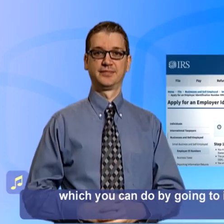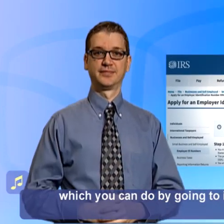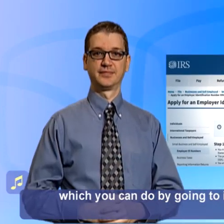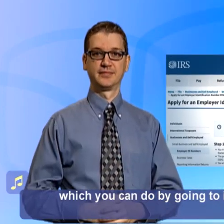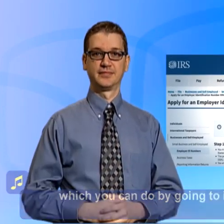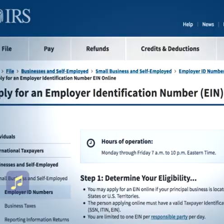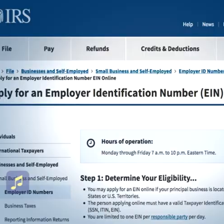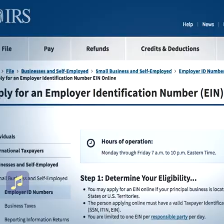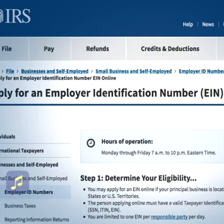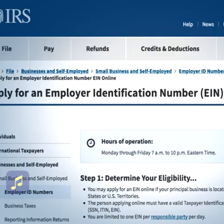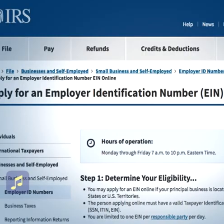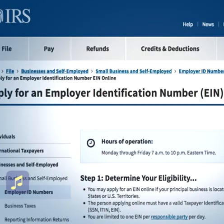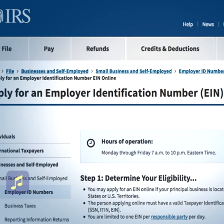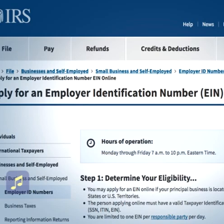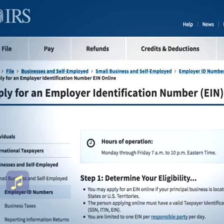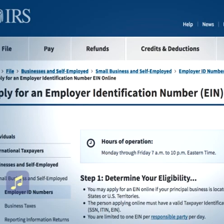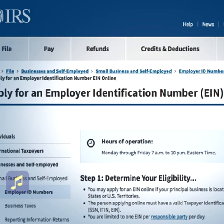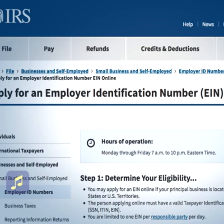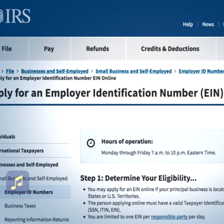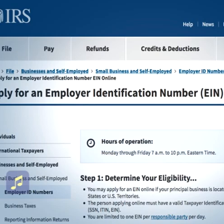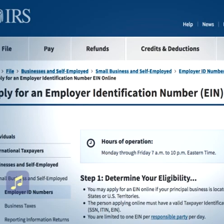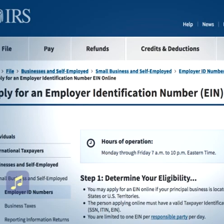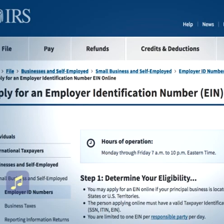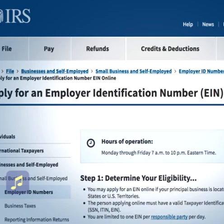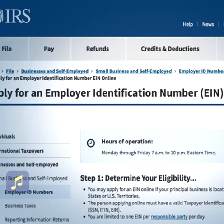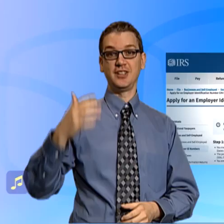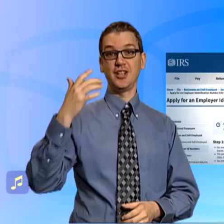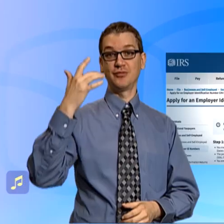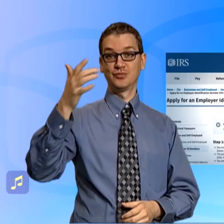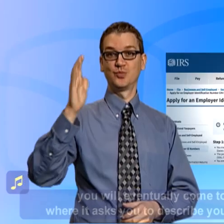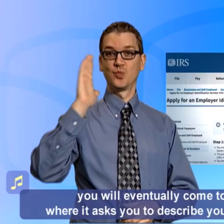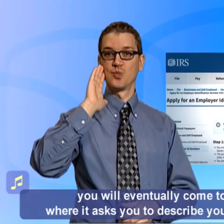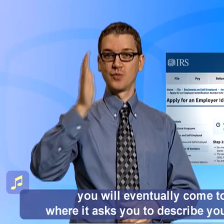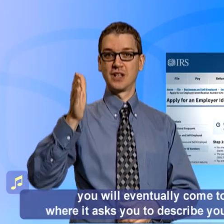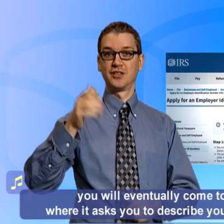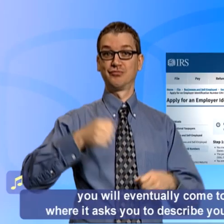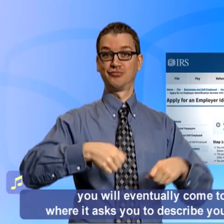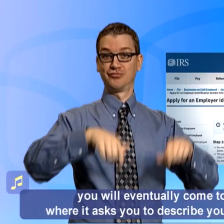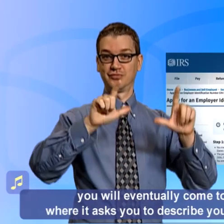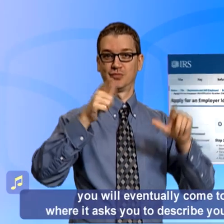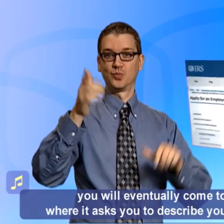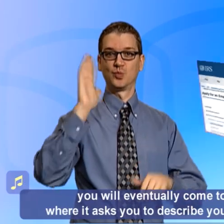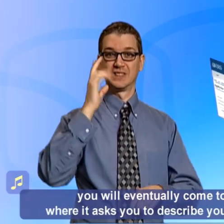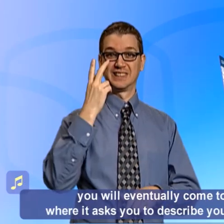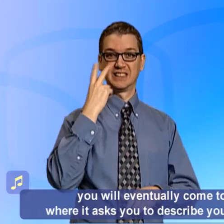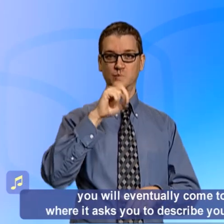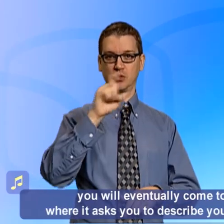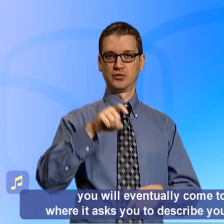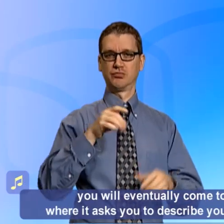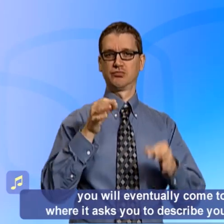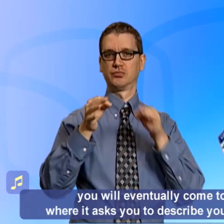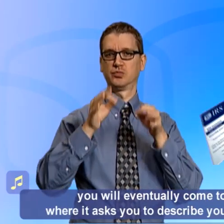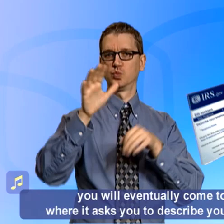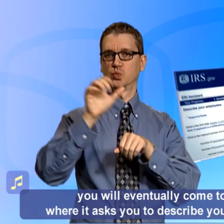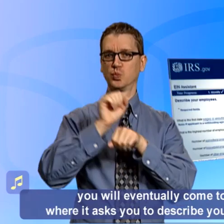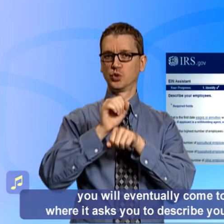you will eventually come to a page where it asks you to describe your employees.